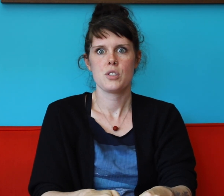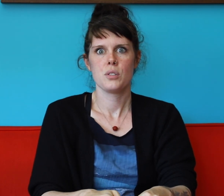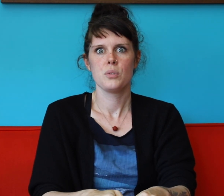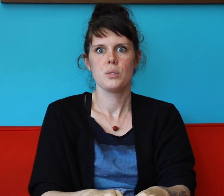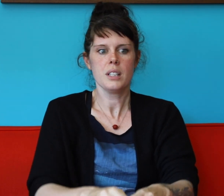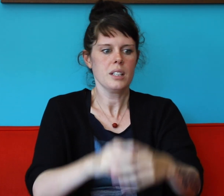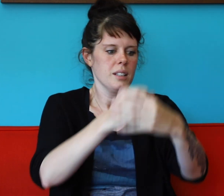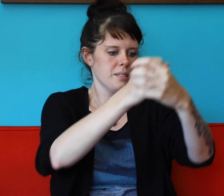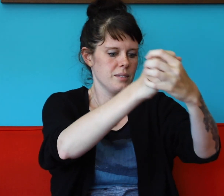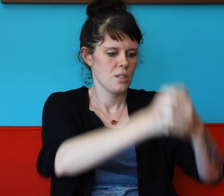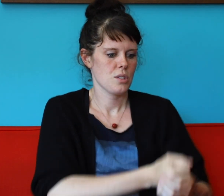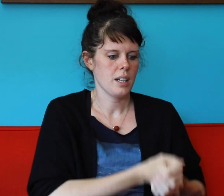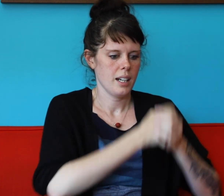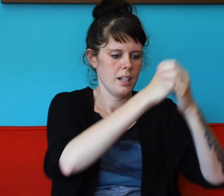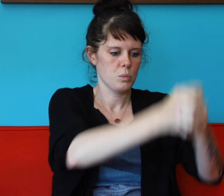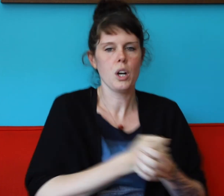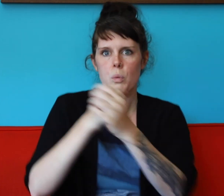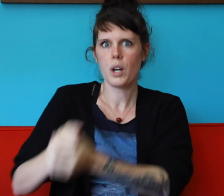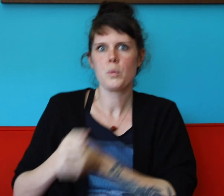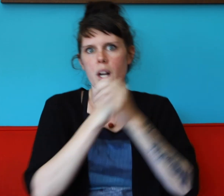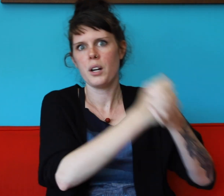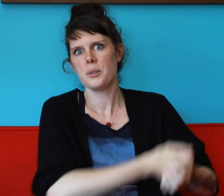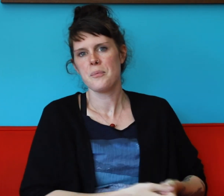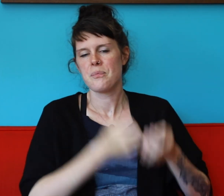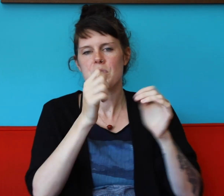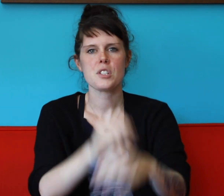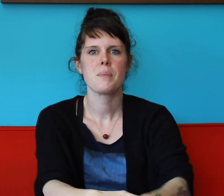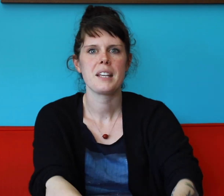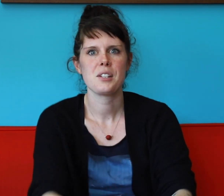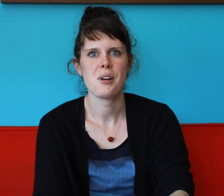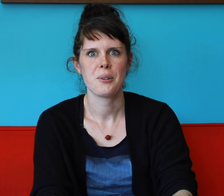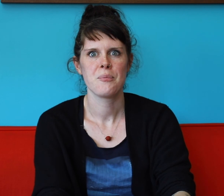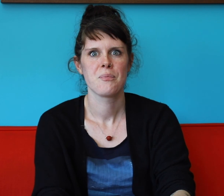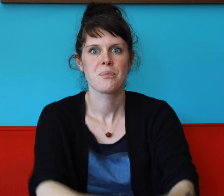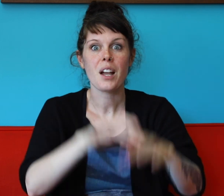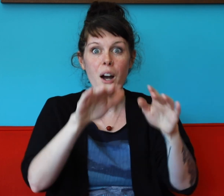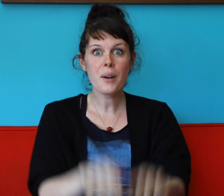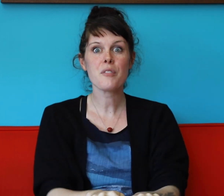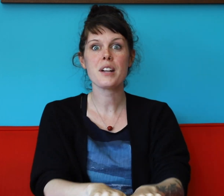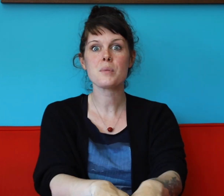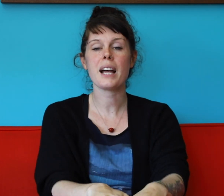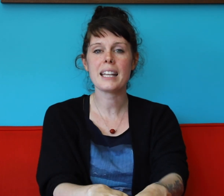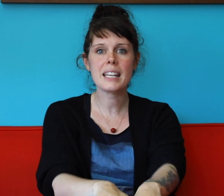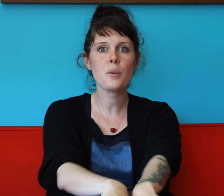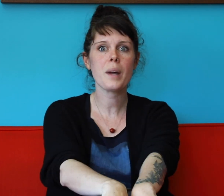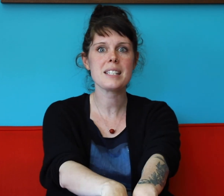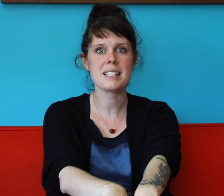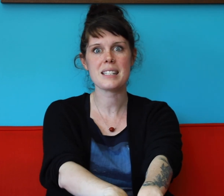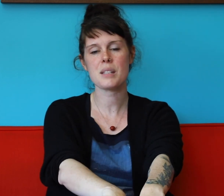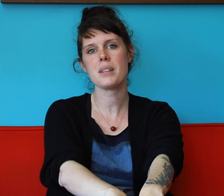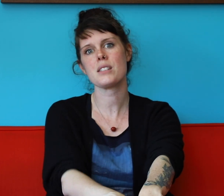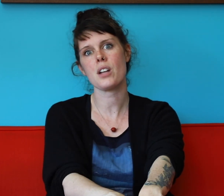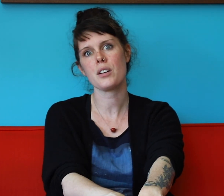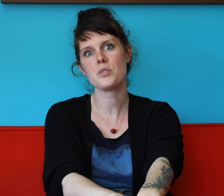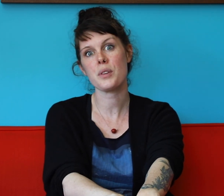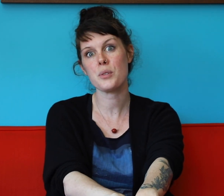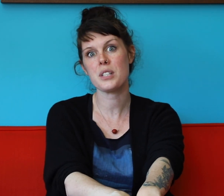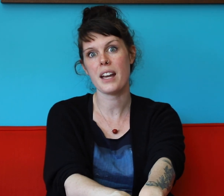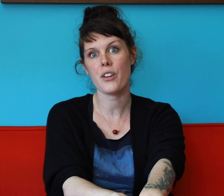to row row row just make it your own all right friends well I can't wait to sing some of these songs with you together